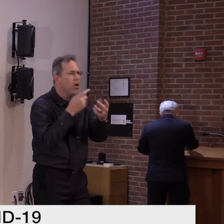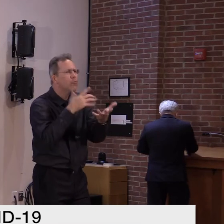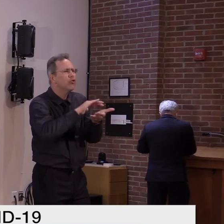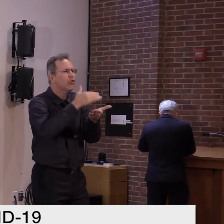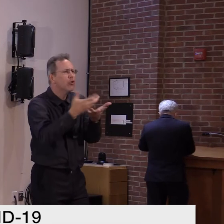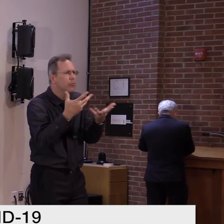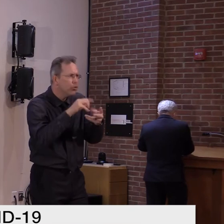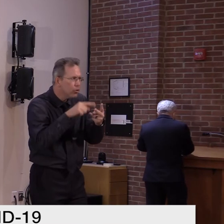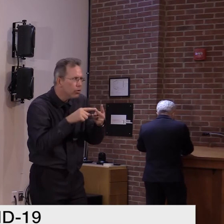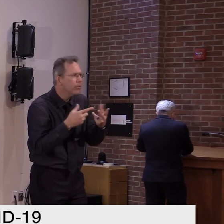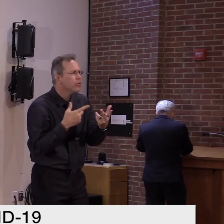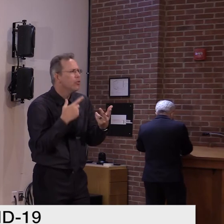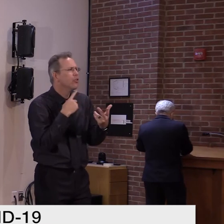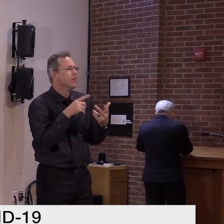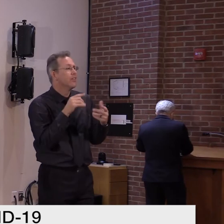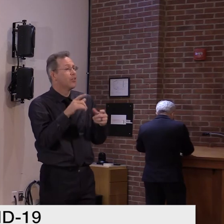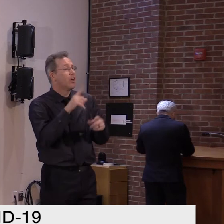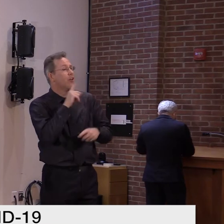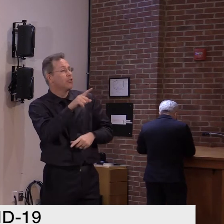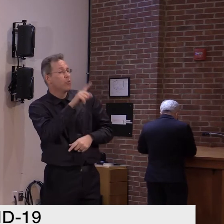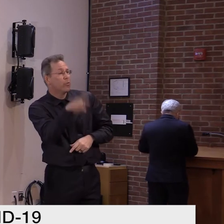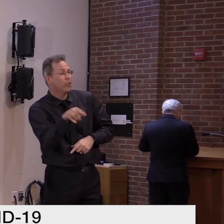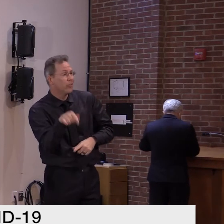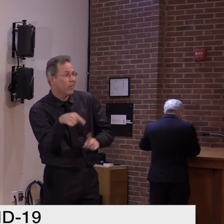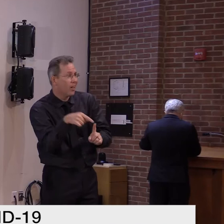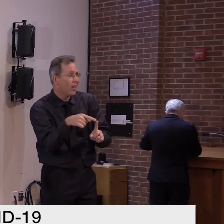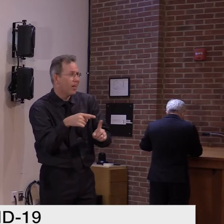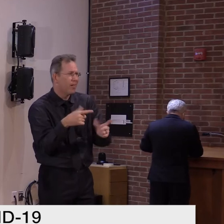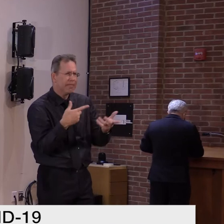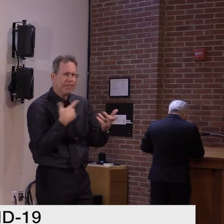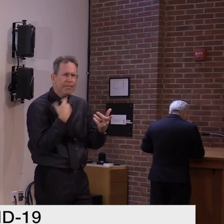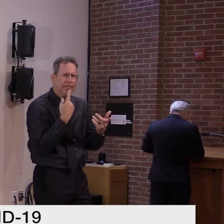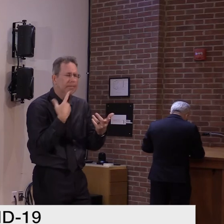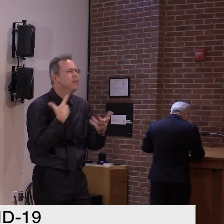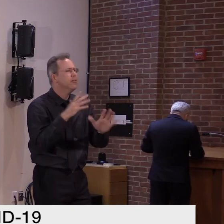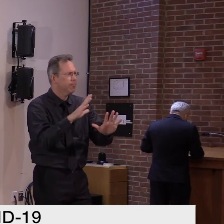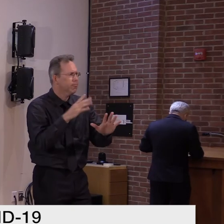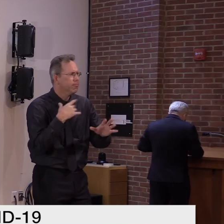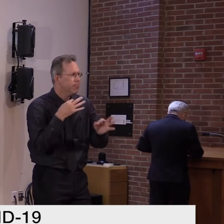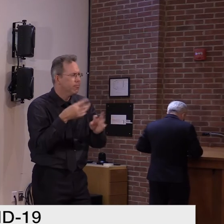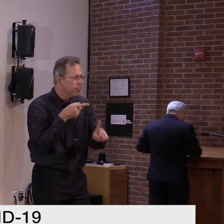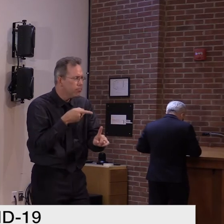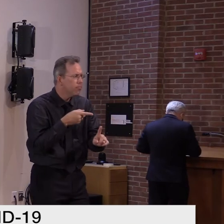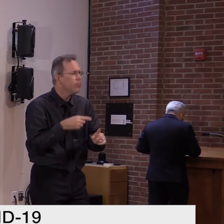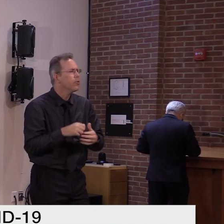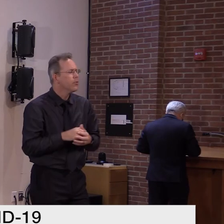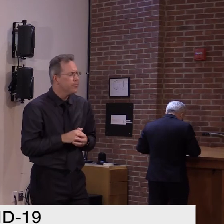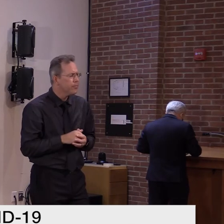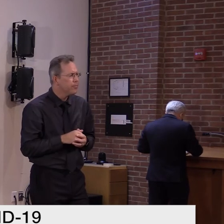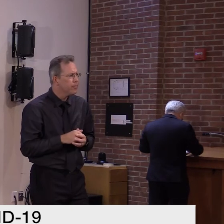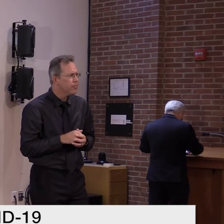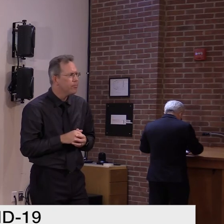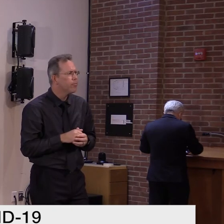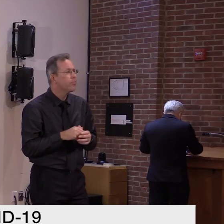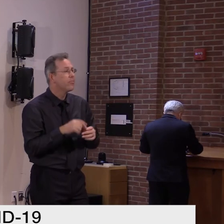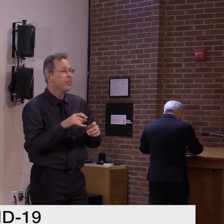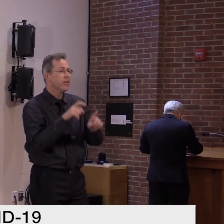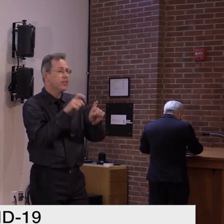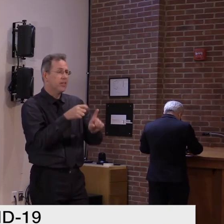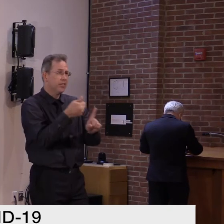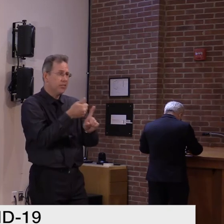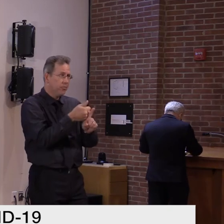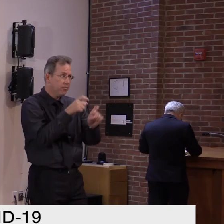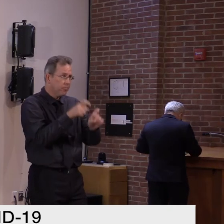come away too confused, is that the procedure is used to be exquisitely sensitive at